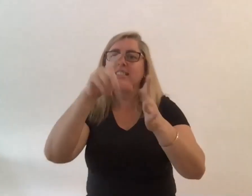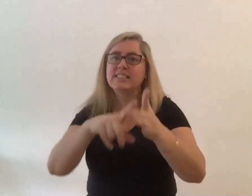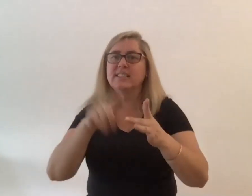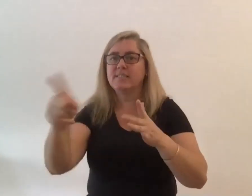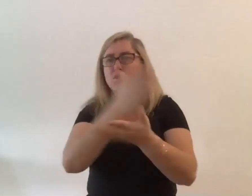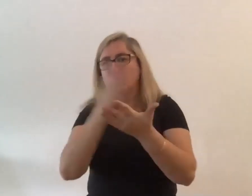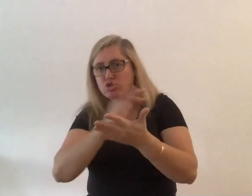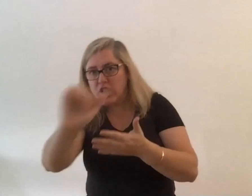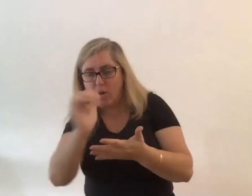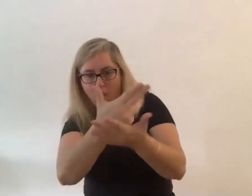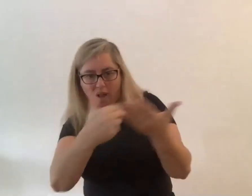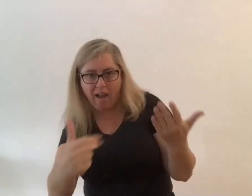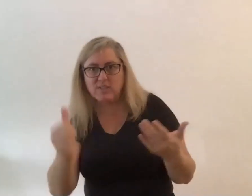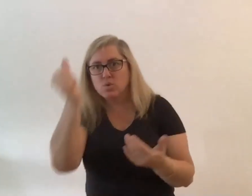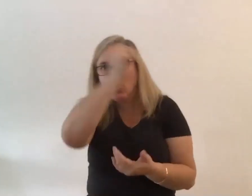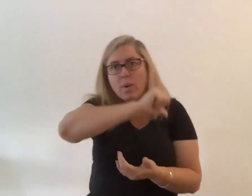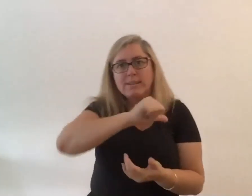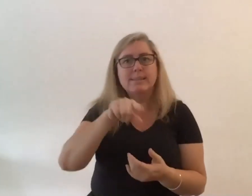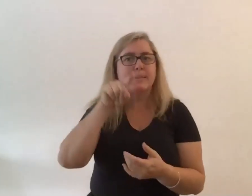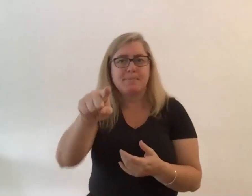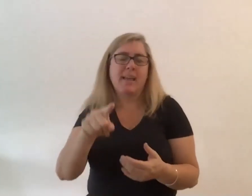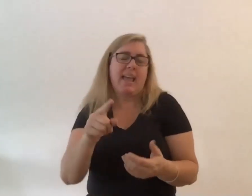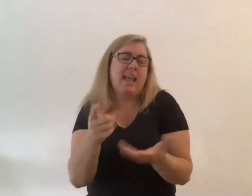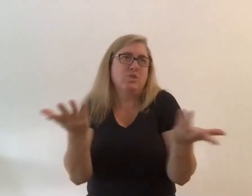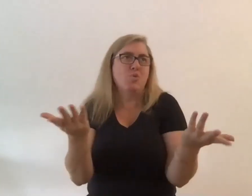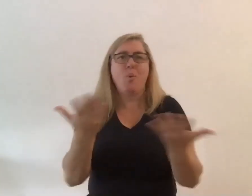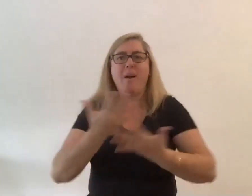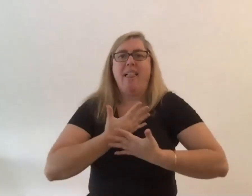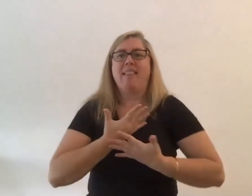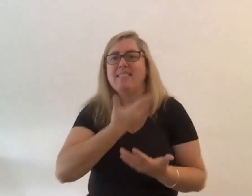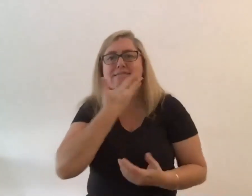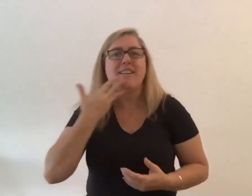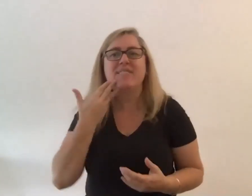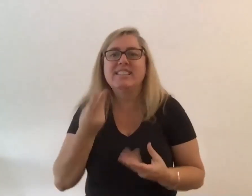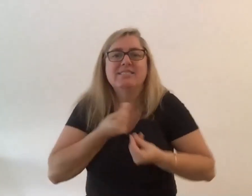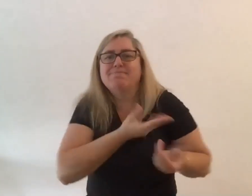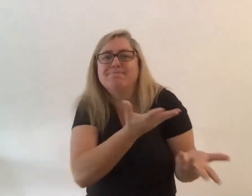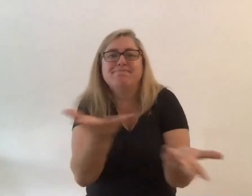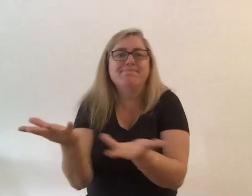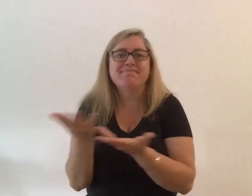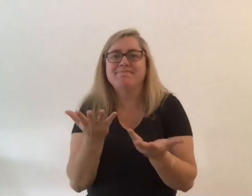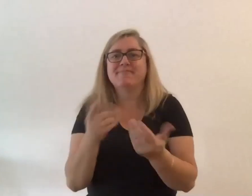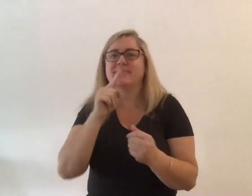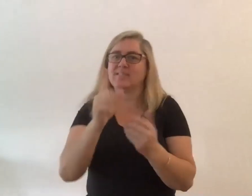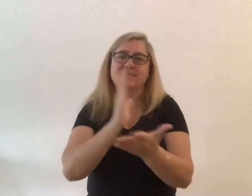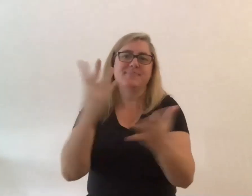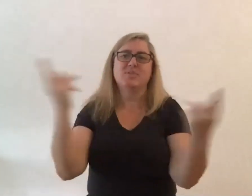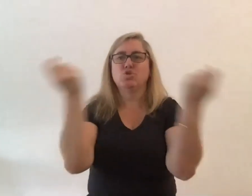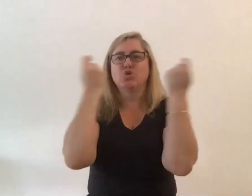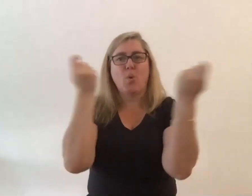wisdom and just your general loveliness with us um it's a joy as always to chat with